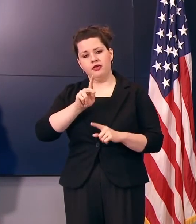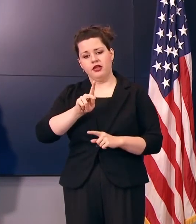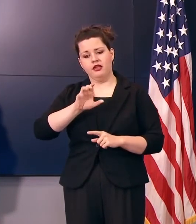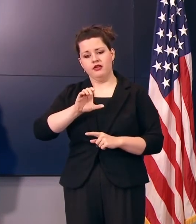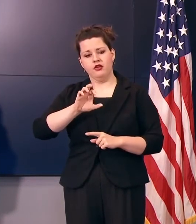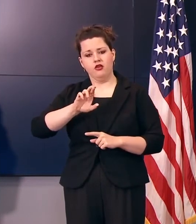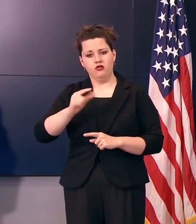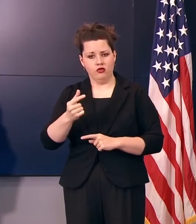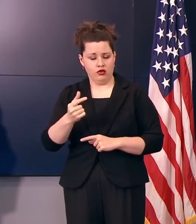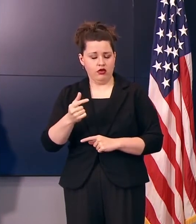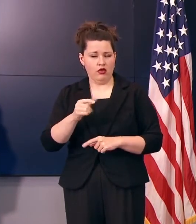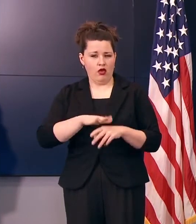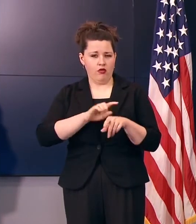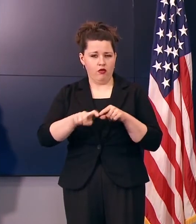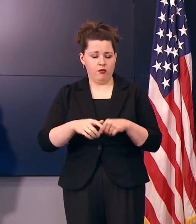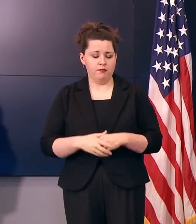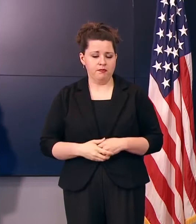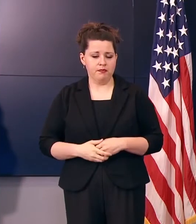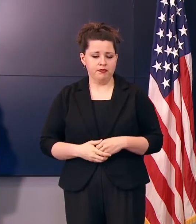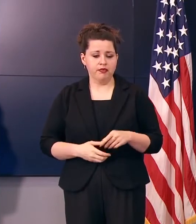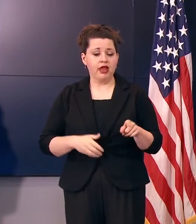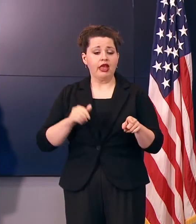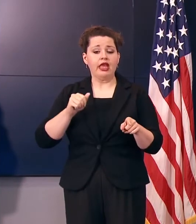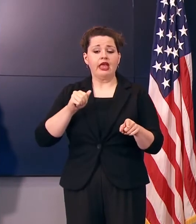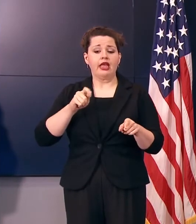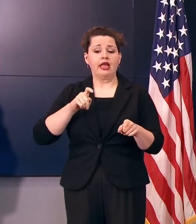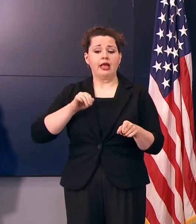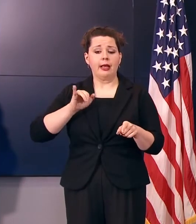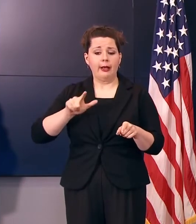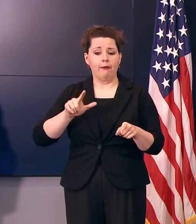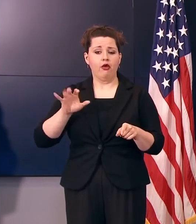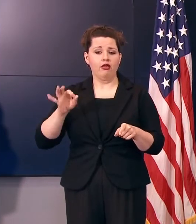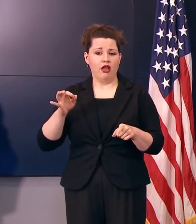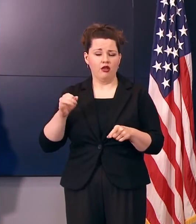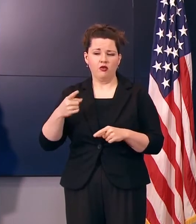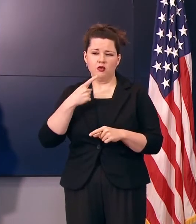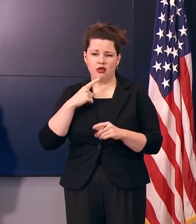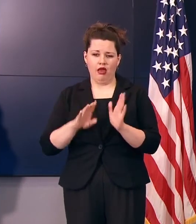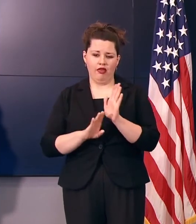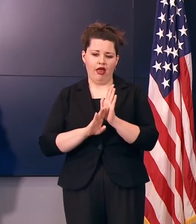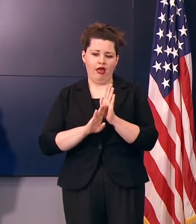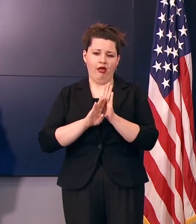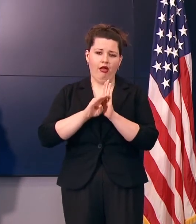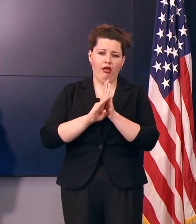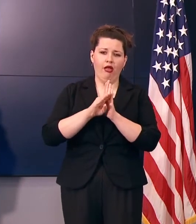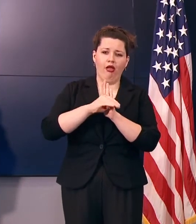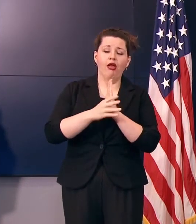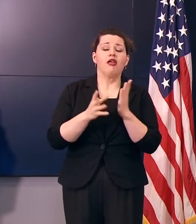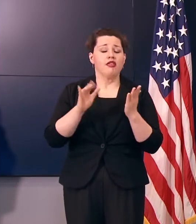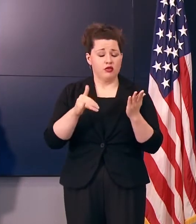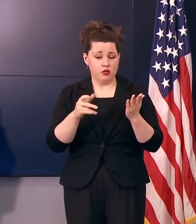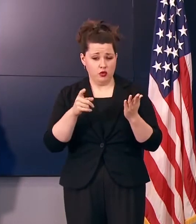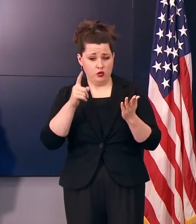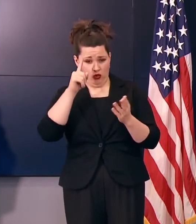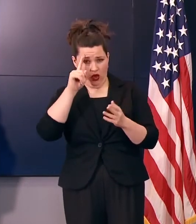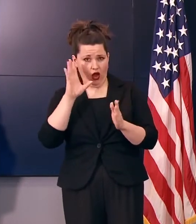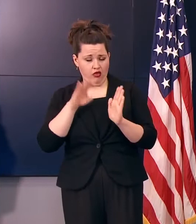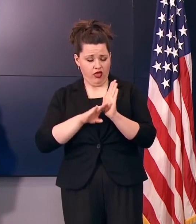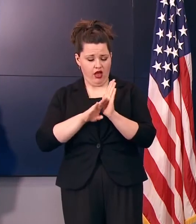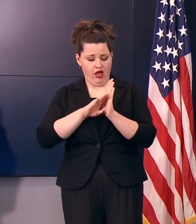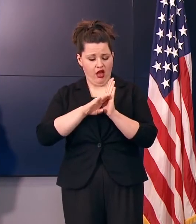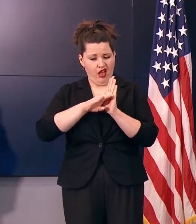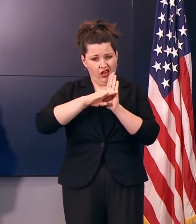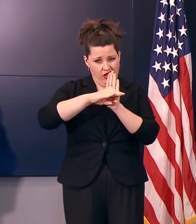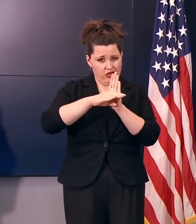Yes, Governor, on April 9th, you had pointed to the epi curve and stated that you believed you were seeing a flattening of the